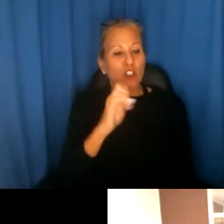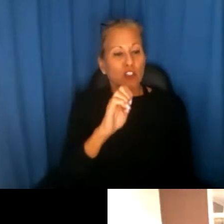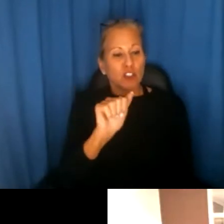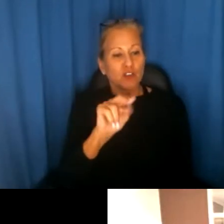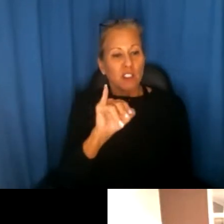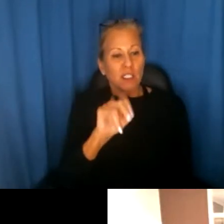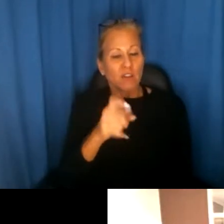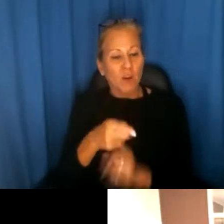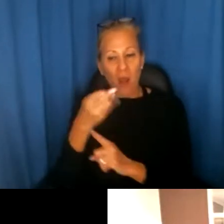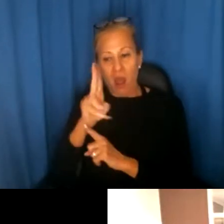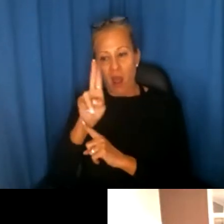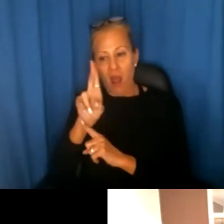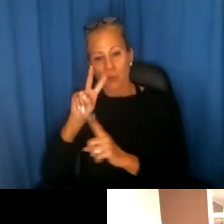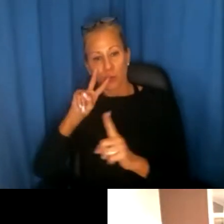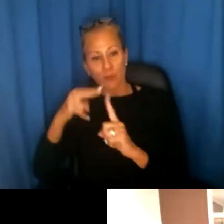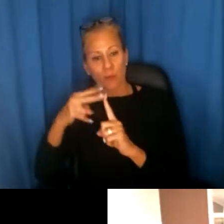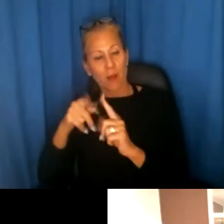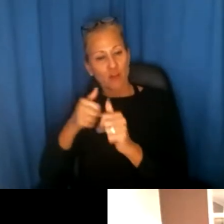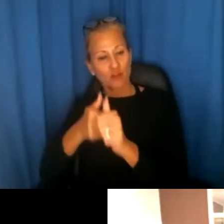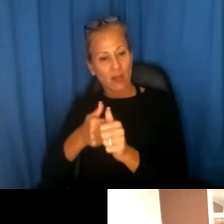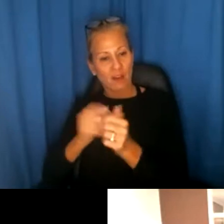about tracking evictions?